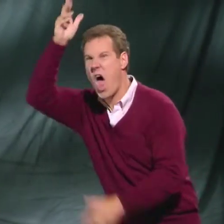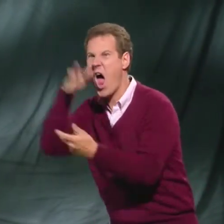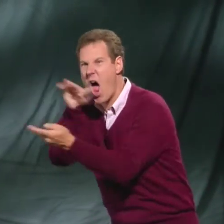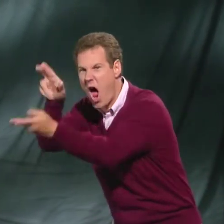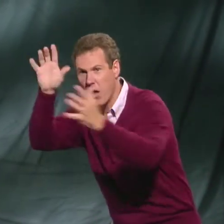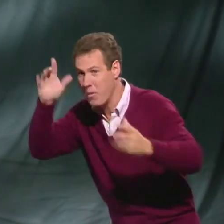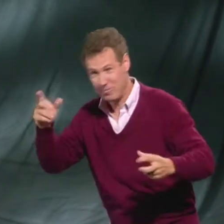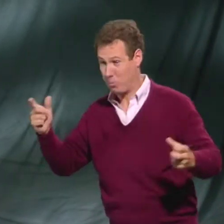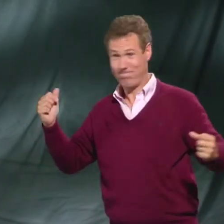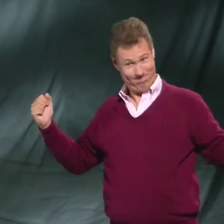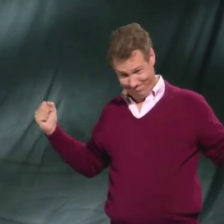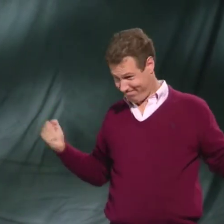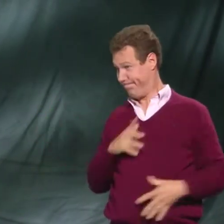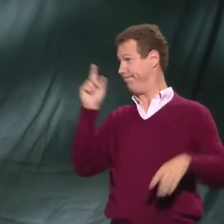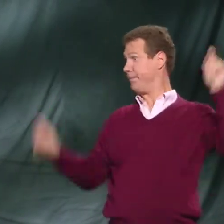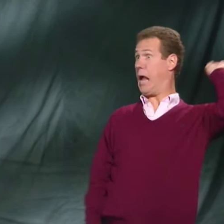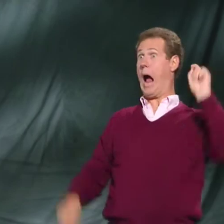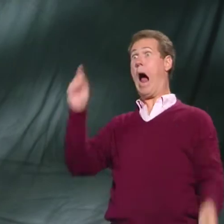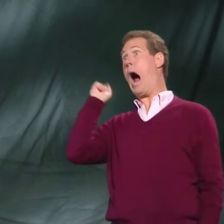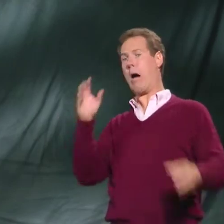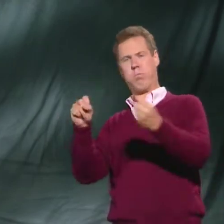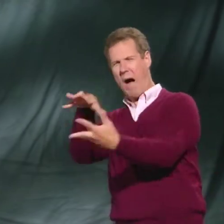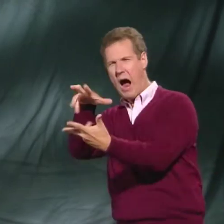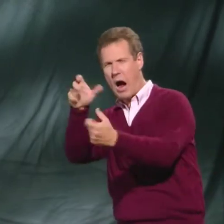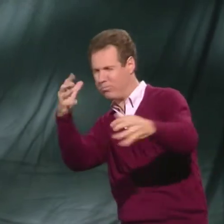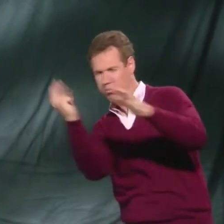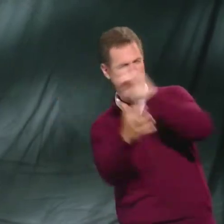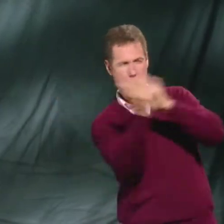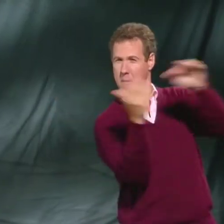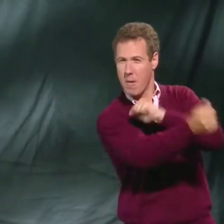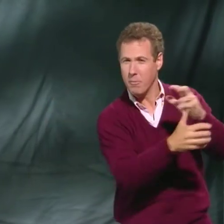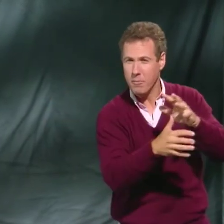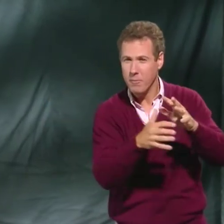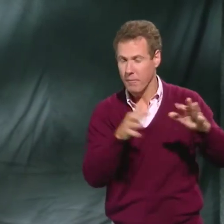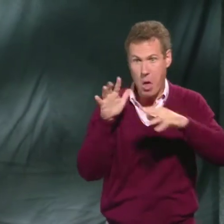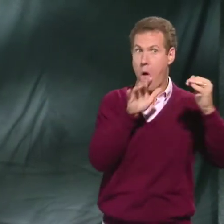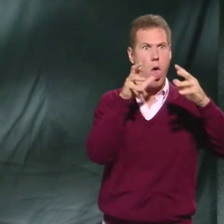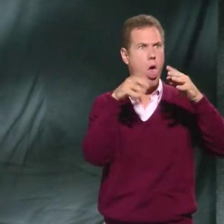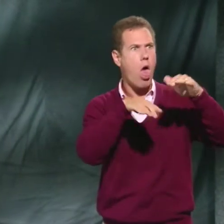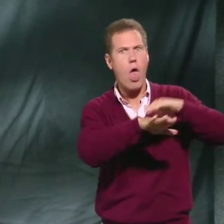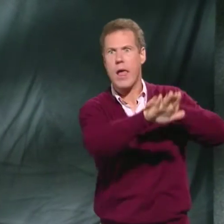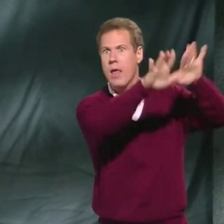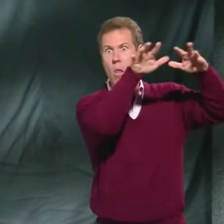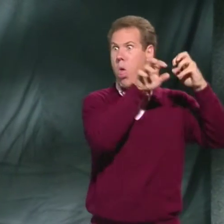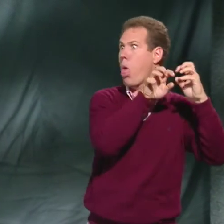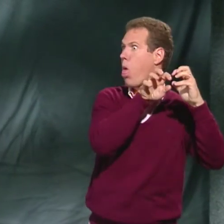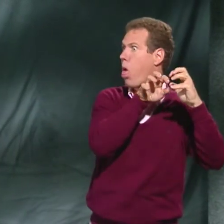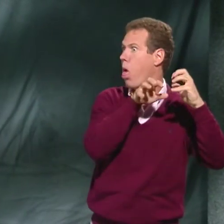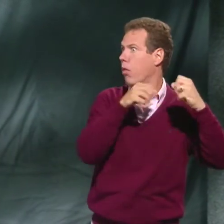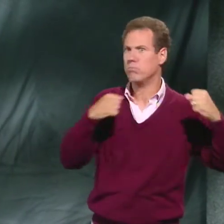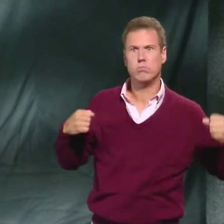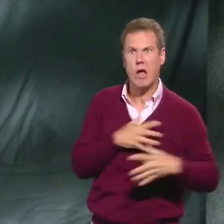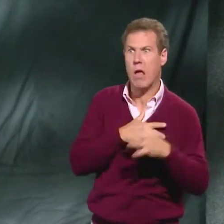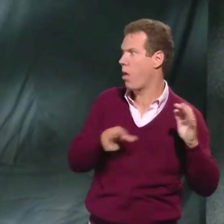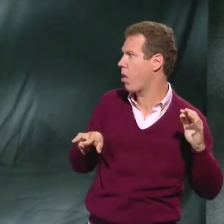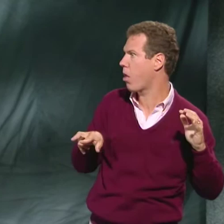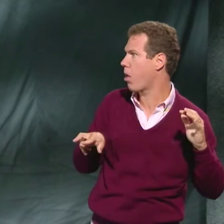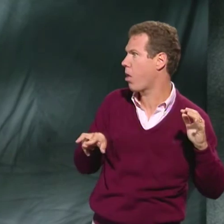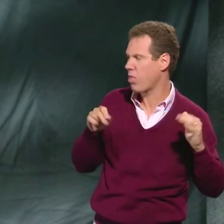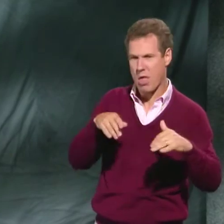crowing. It was so loud, the robbers were terrified, and they ran out as fast as they could. The robbers were terrified as they looked back in the